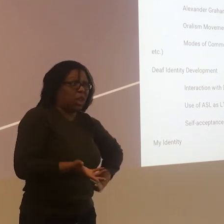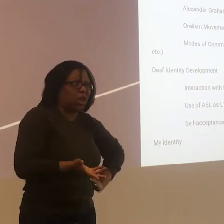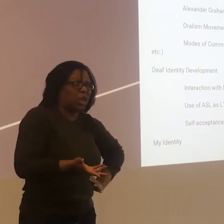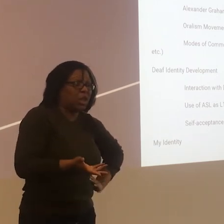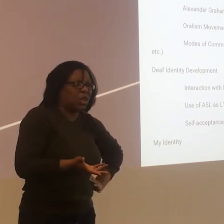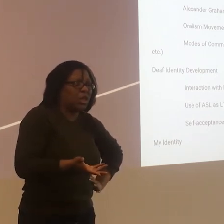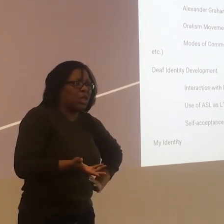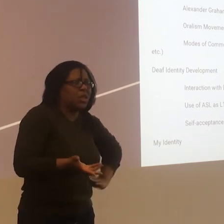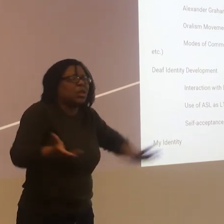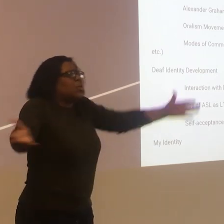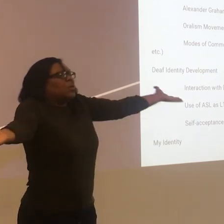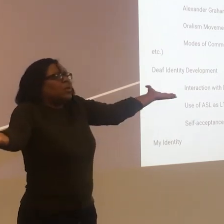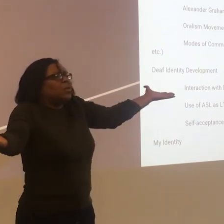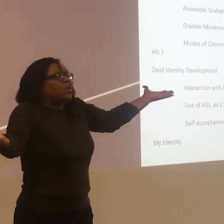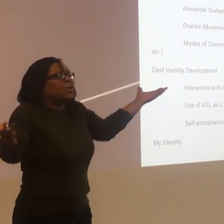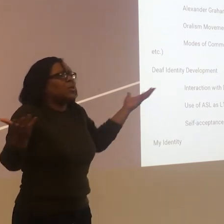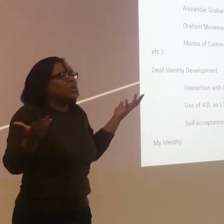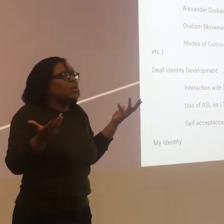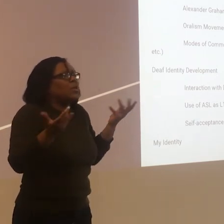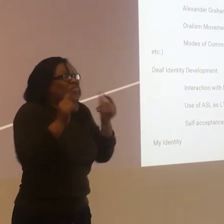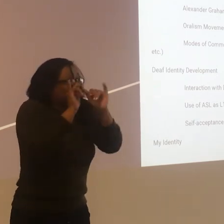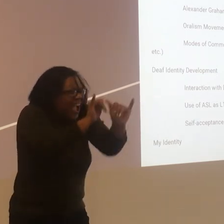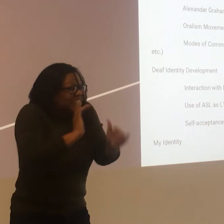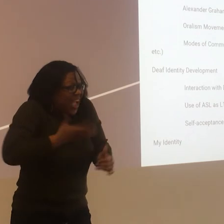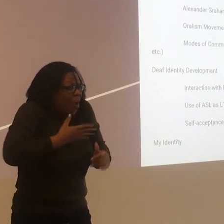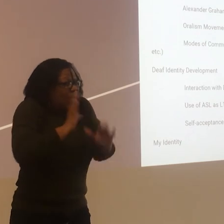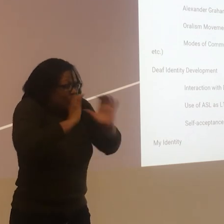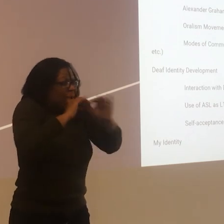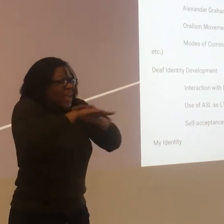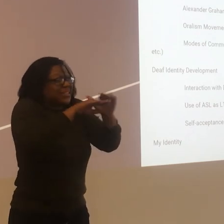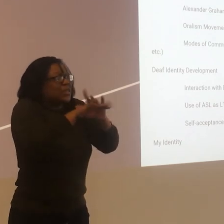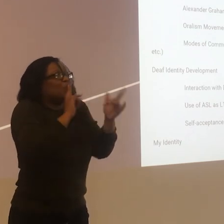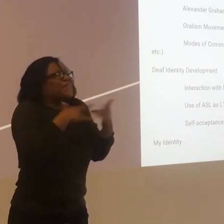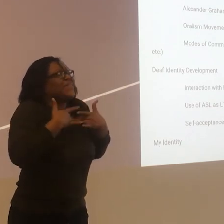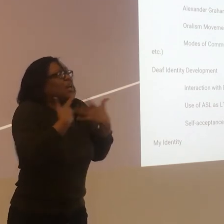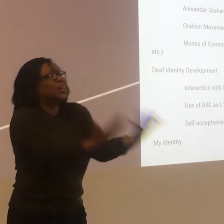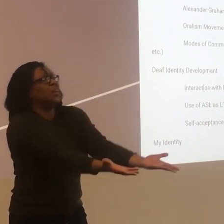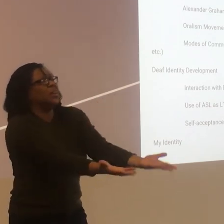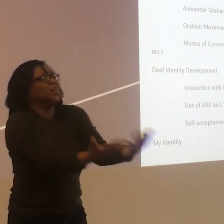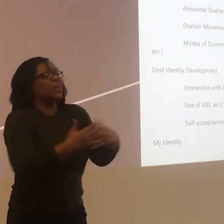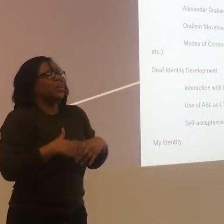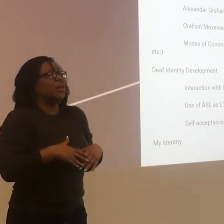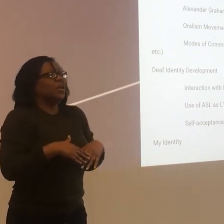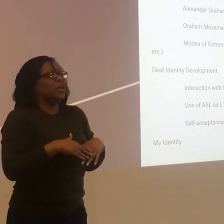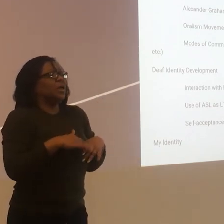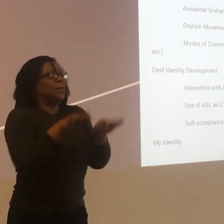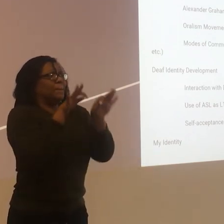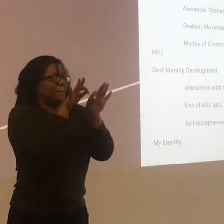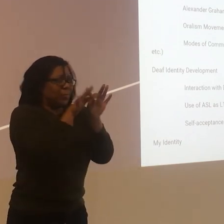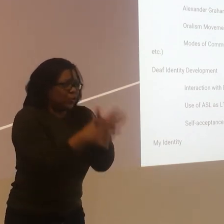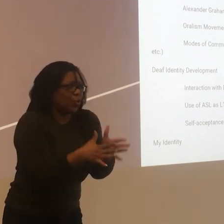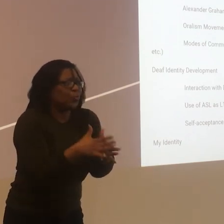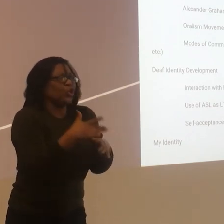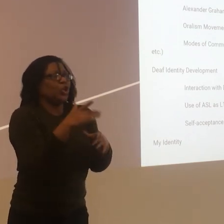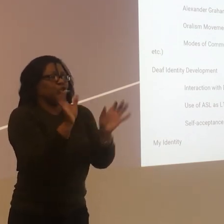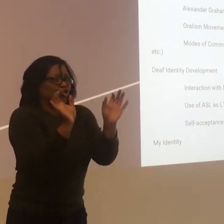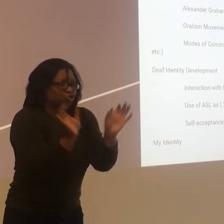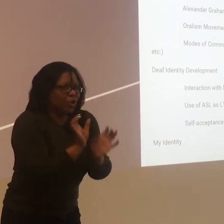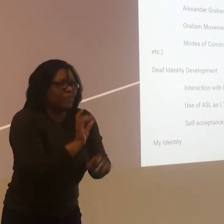And it might be an emergency situation. We don't know what's going on. Are we going to die soon? Are we not? If you don't provide a quality interpreter,